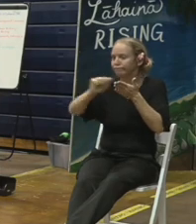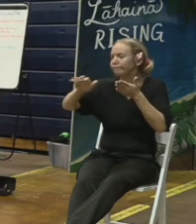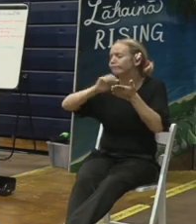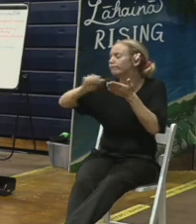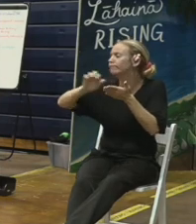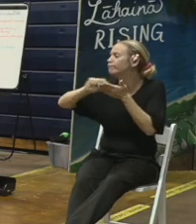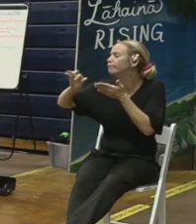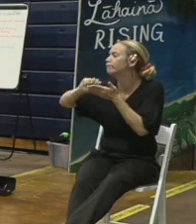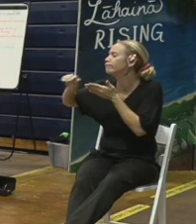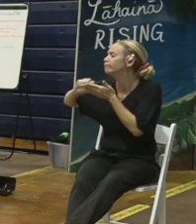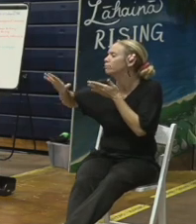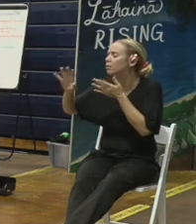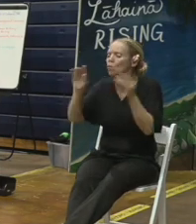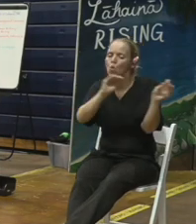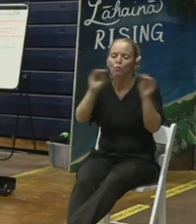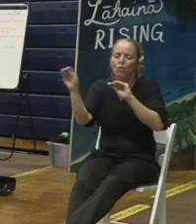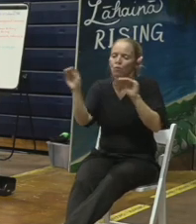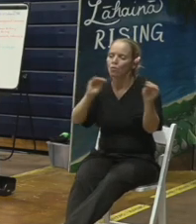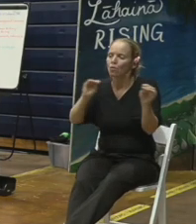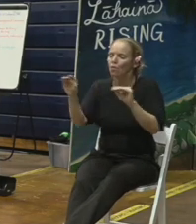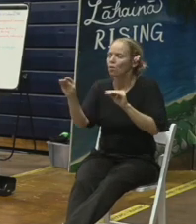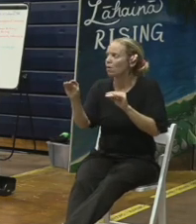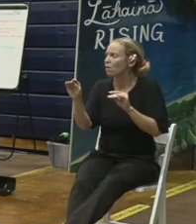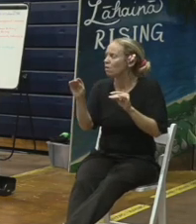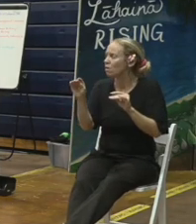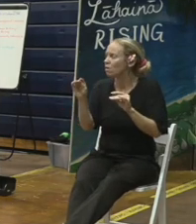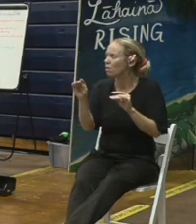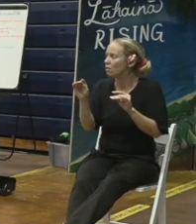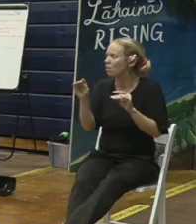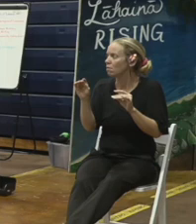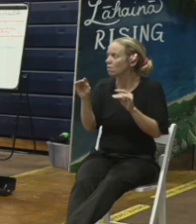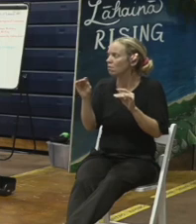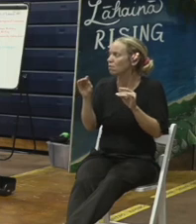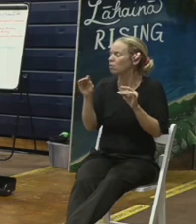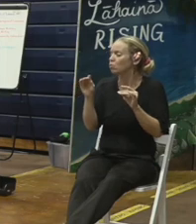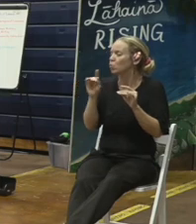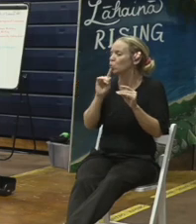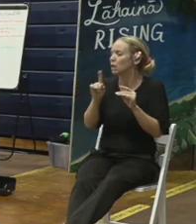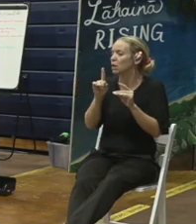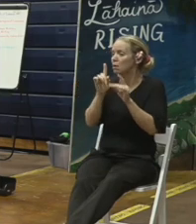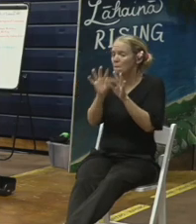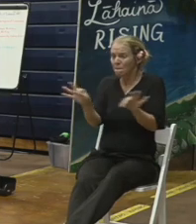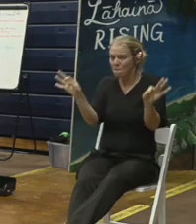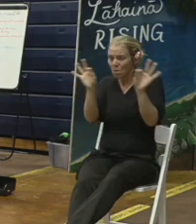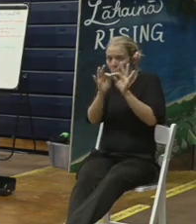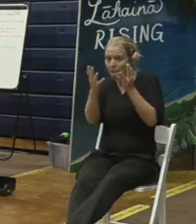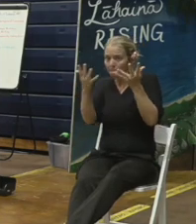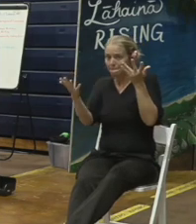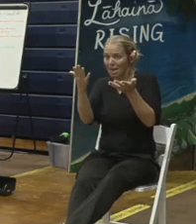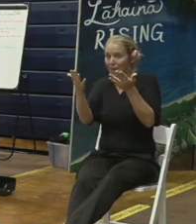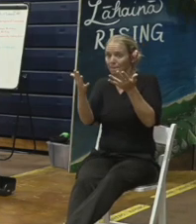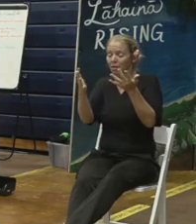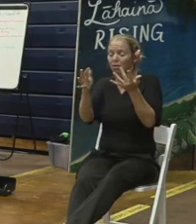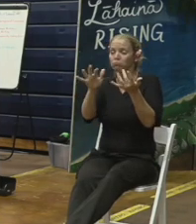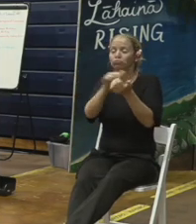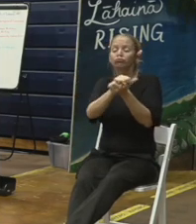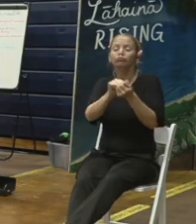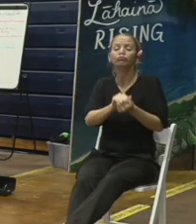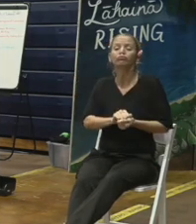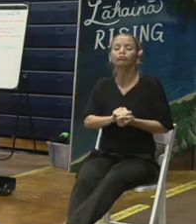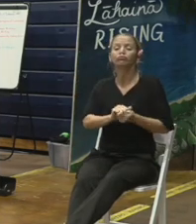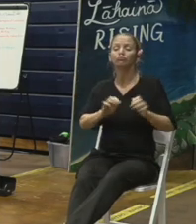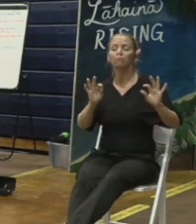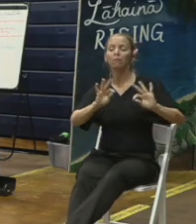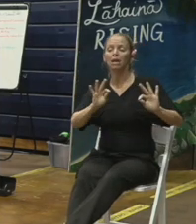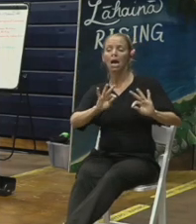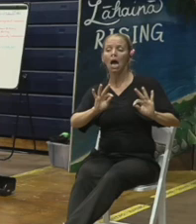and oh yeah and that we could get it to a place where it could actually be benign and not